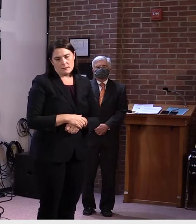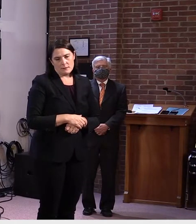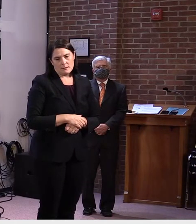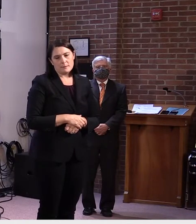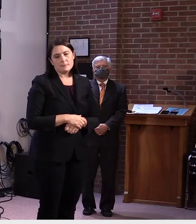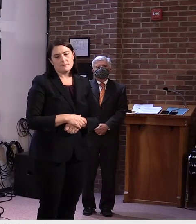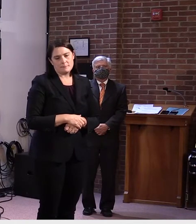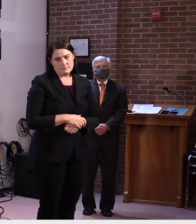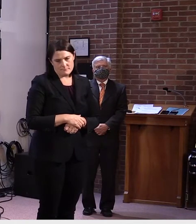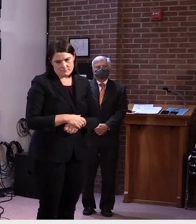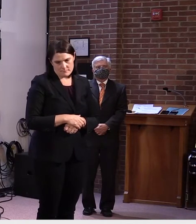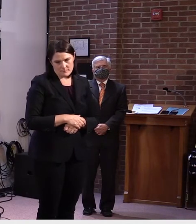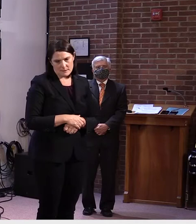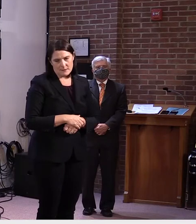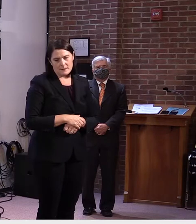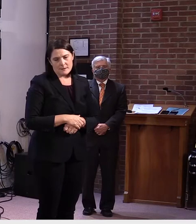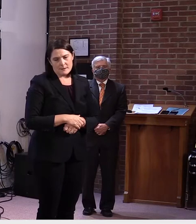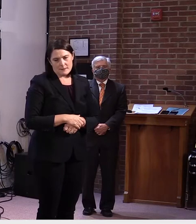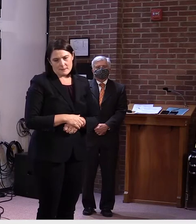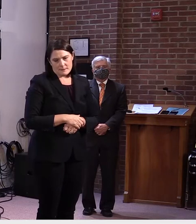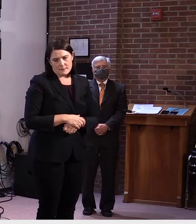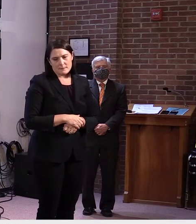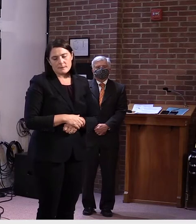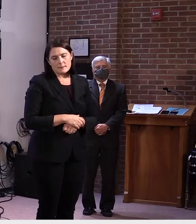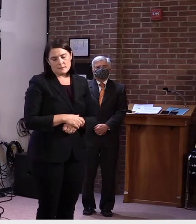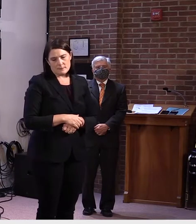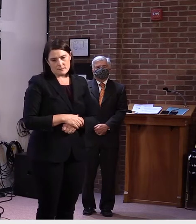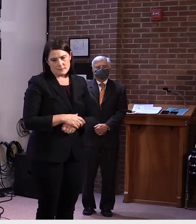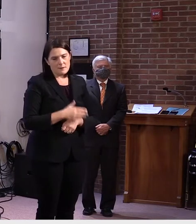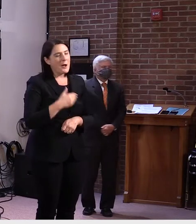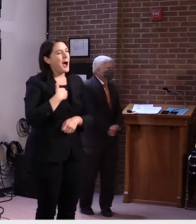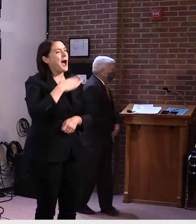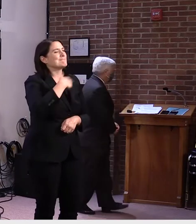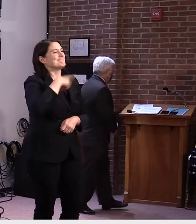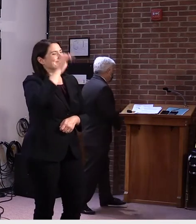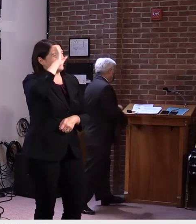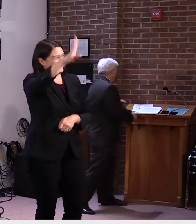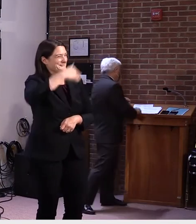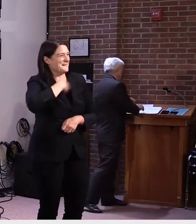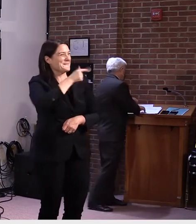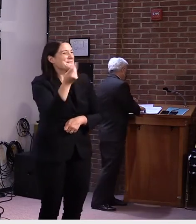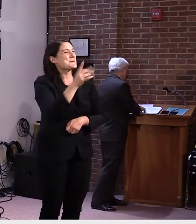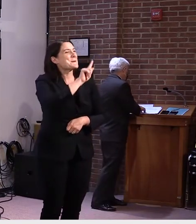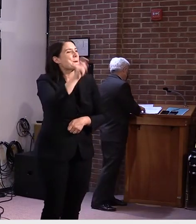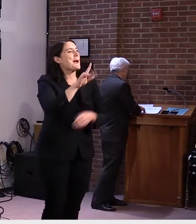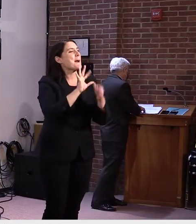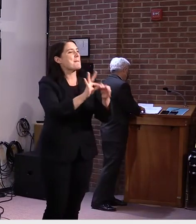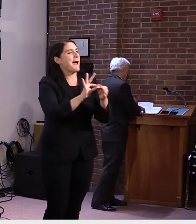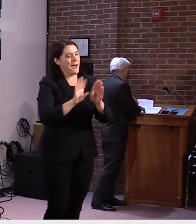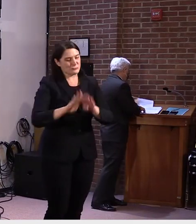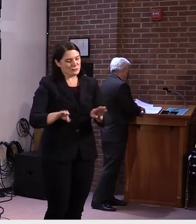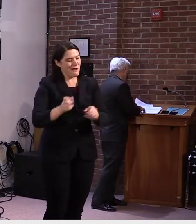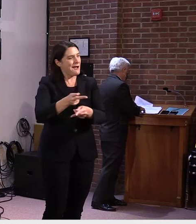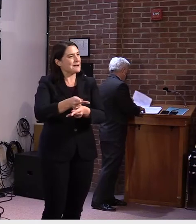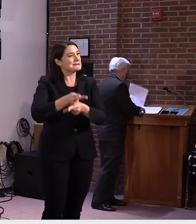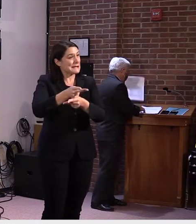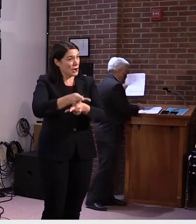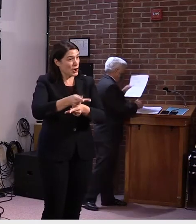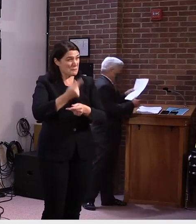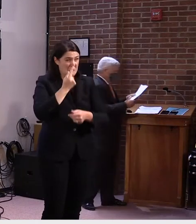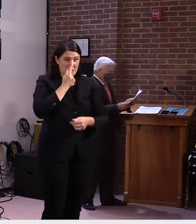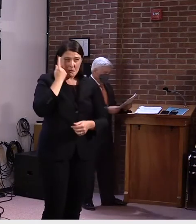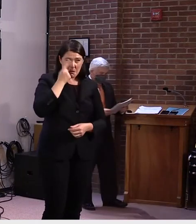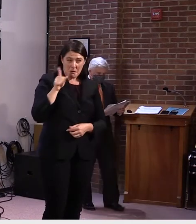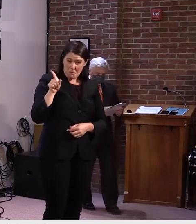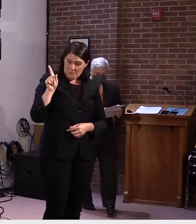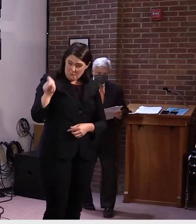Hello, um, I had some real quick questions about the child care program. First of all, uh, do you need the legislature's